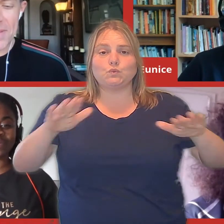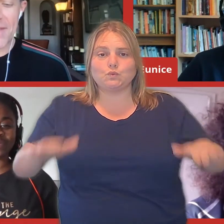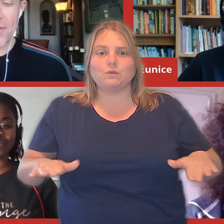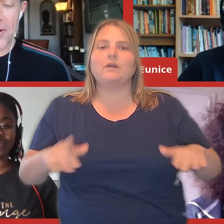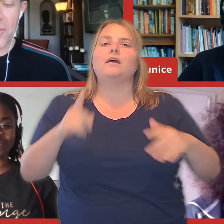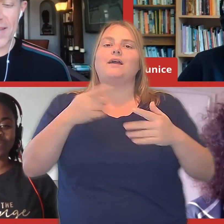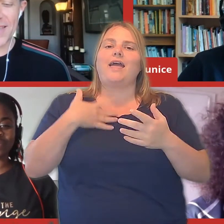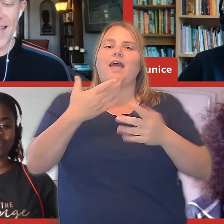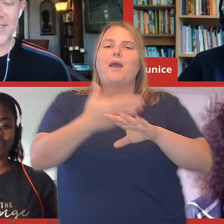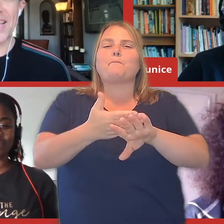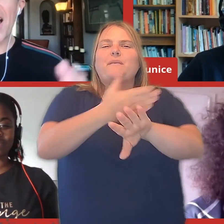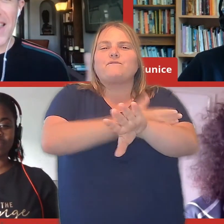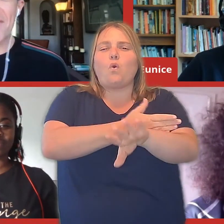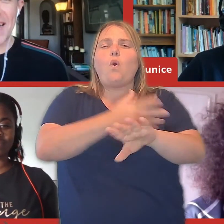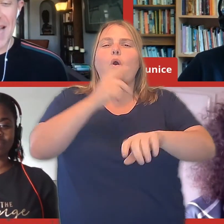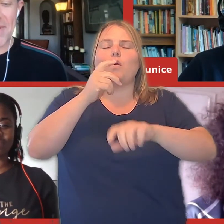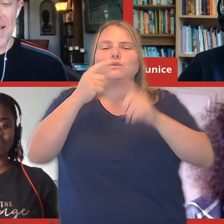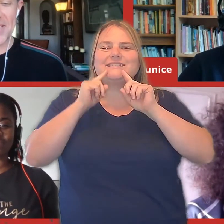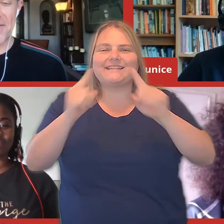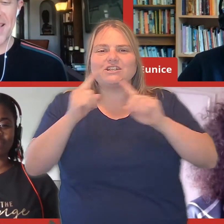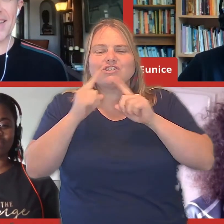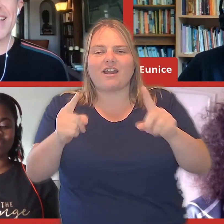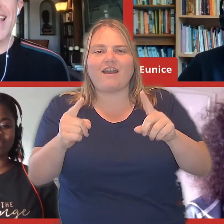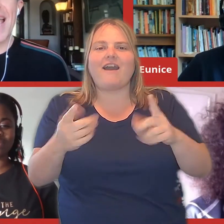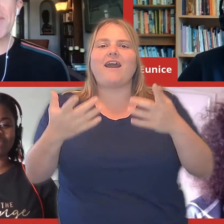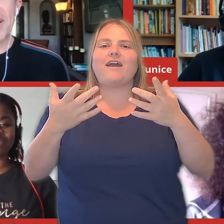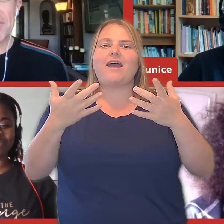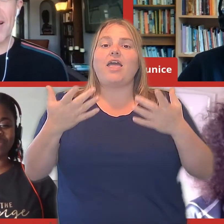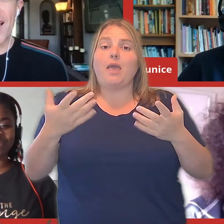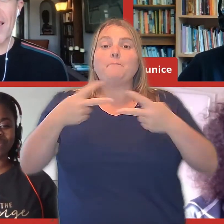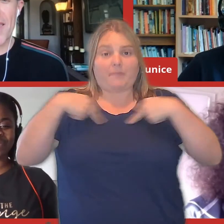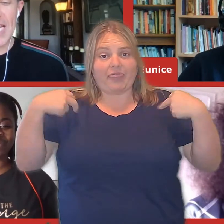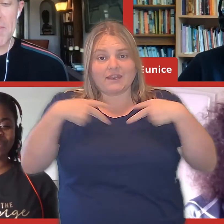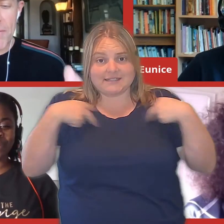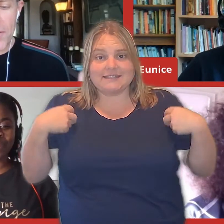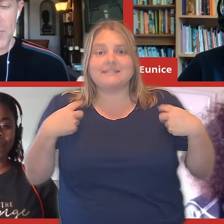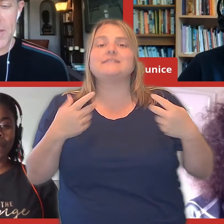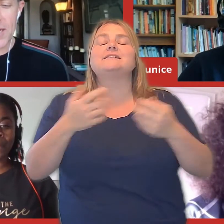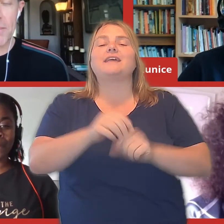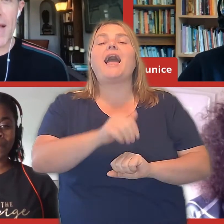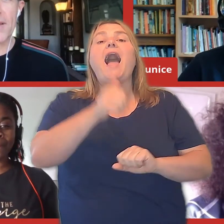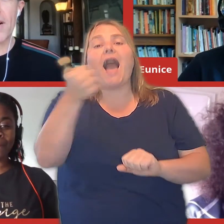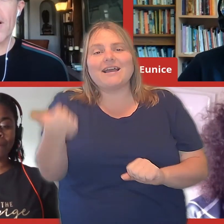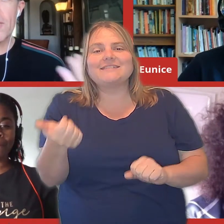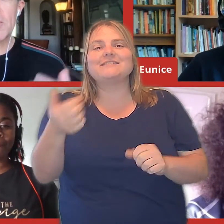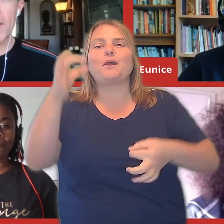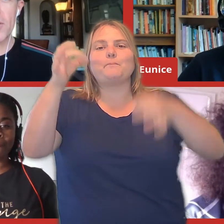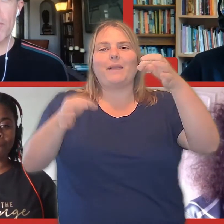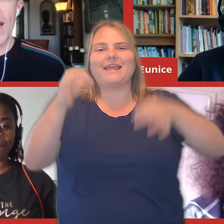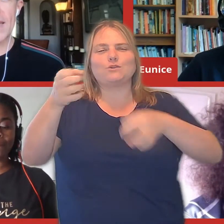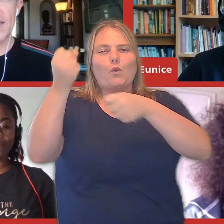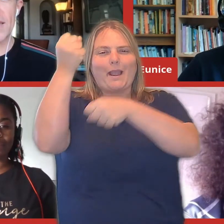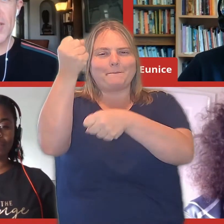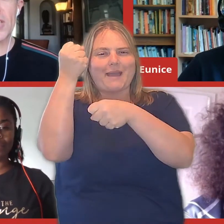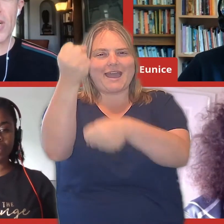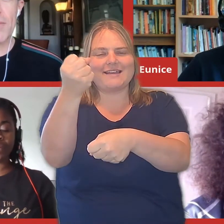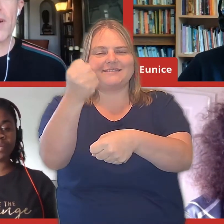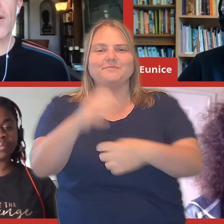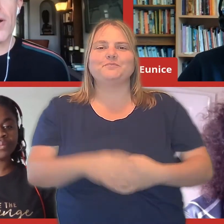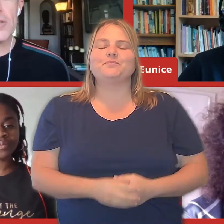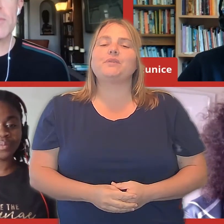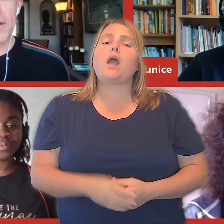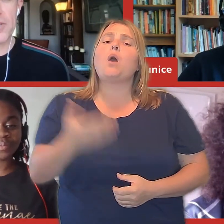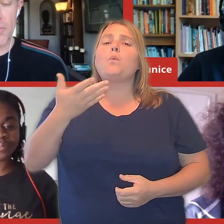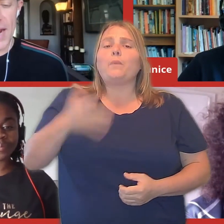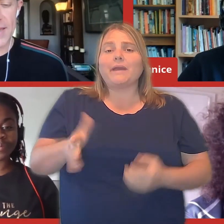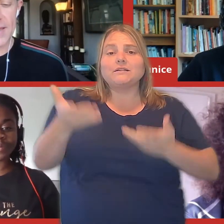labor MP for Hull West and Hessel. I love, I love that combination of things. And we talked about a lot of things, but first we talked about our own spiritual practice and she shared about